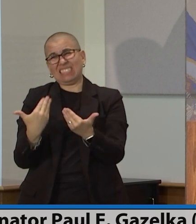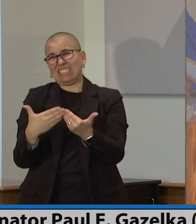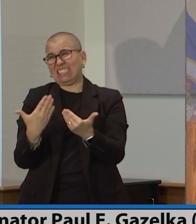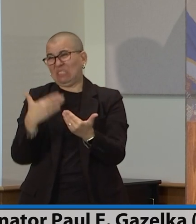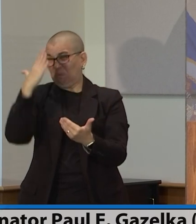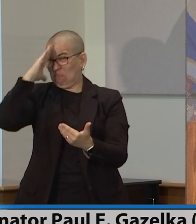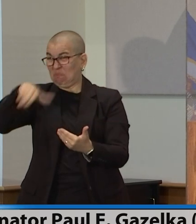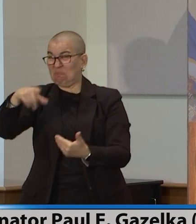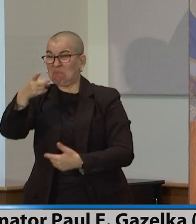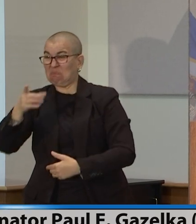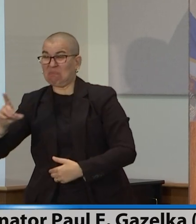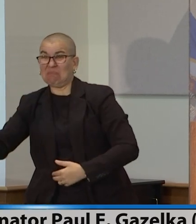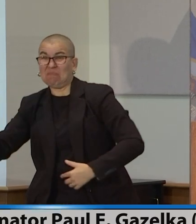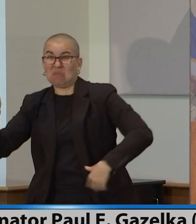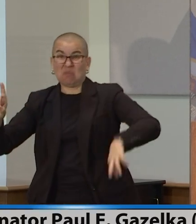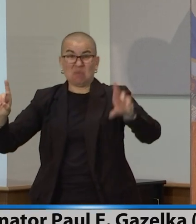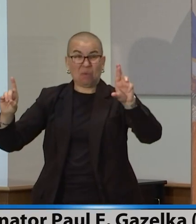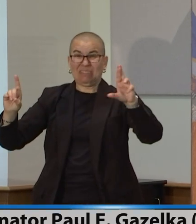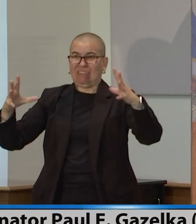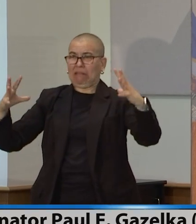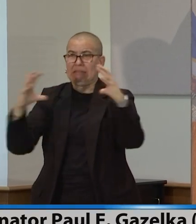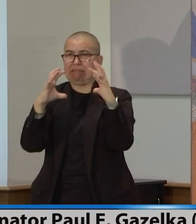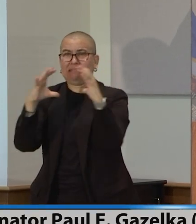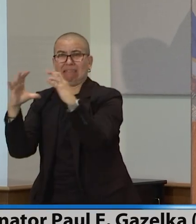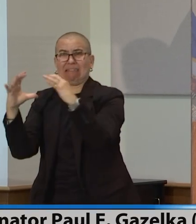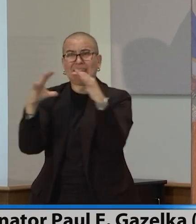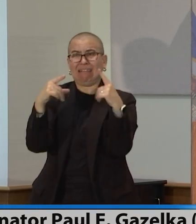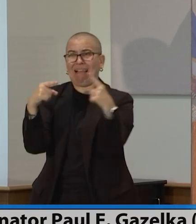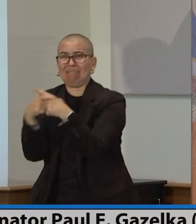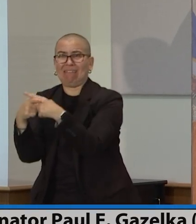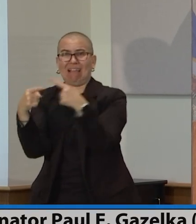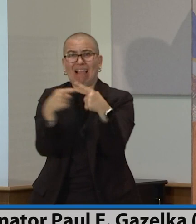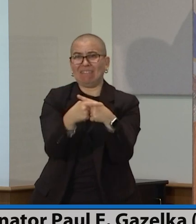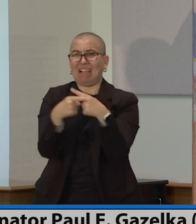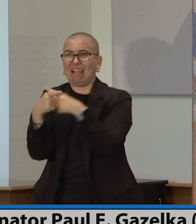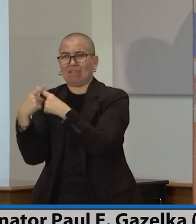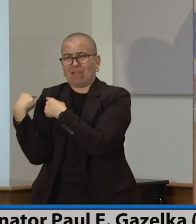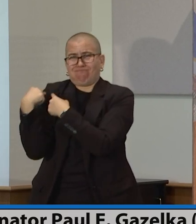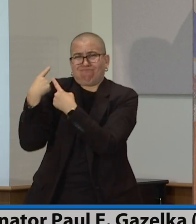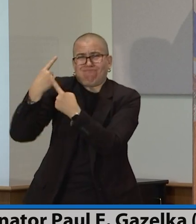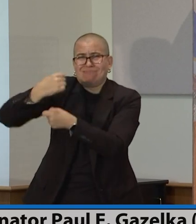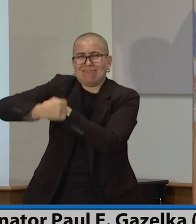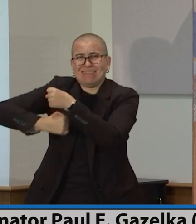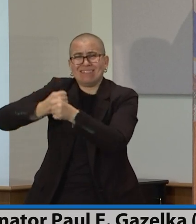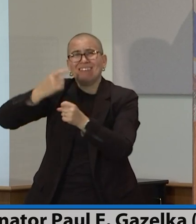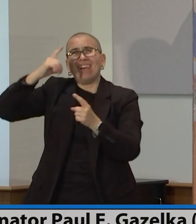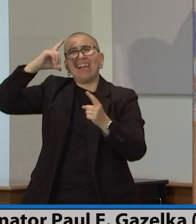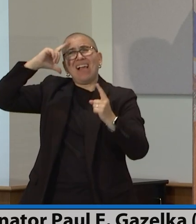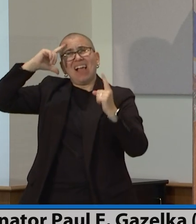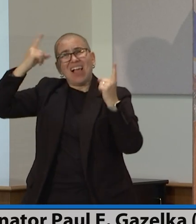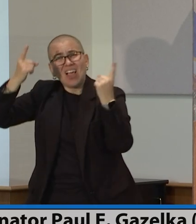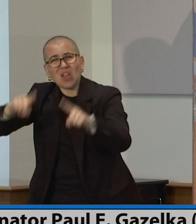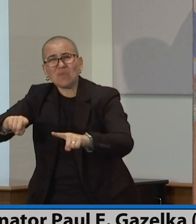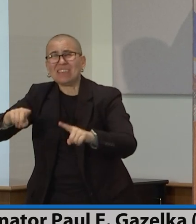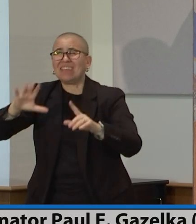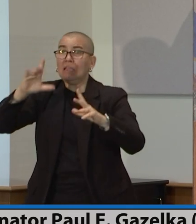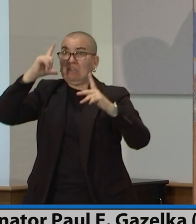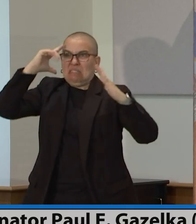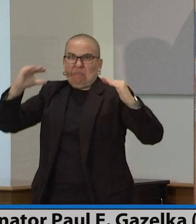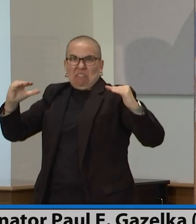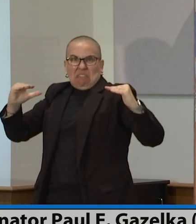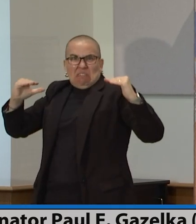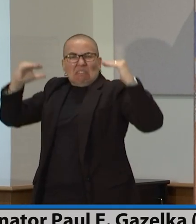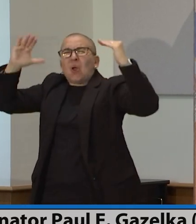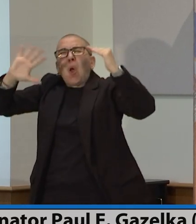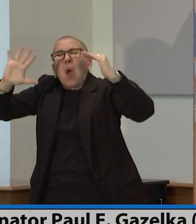As we began the year, we said, look, we're not going to raise taxes. We're going to focus on recovering from COVID. We're going to pay attention to